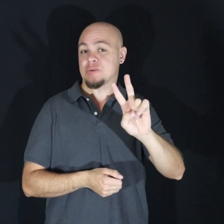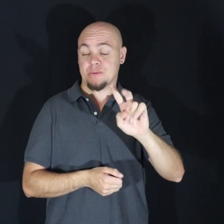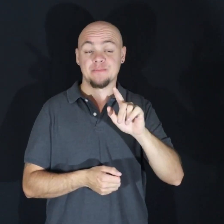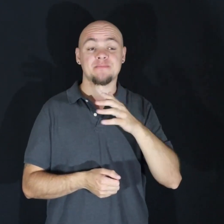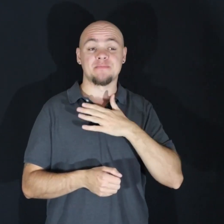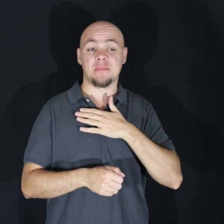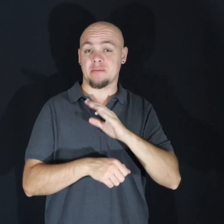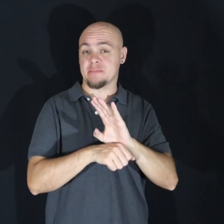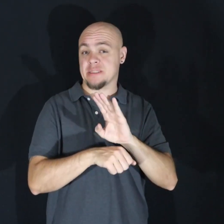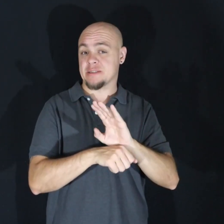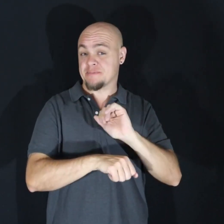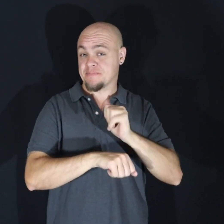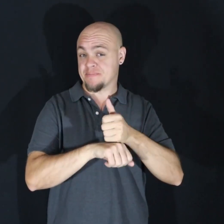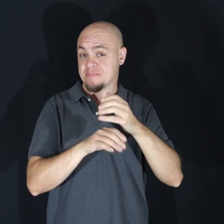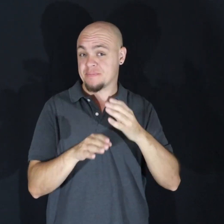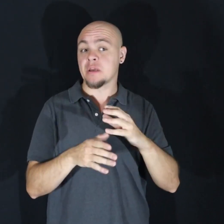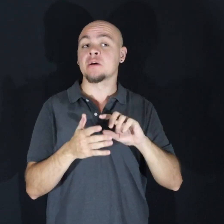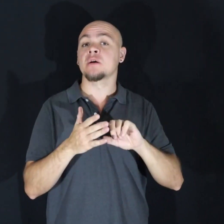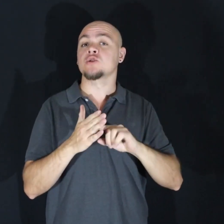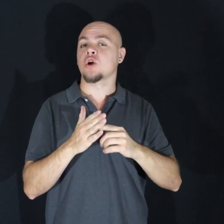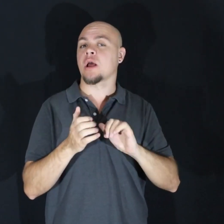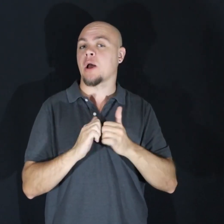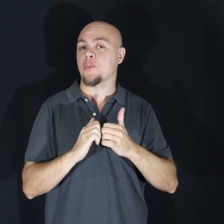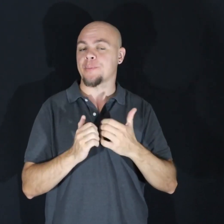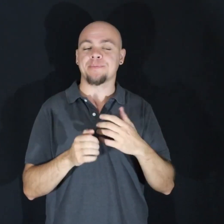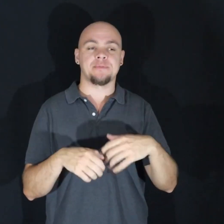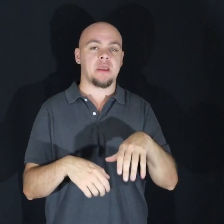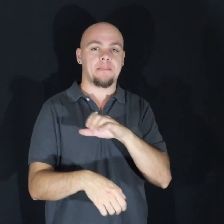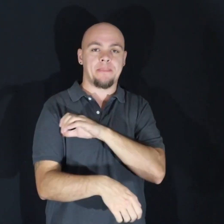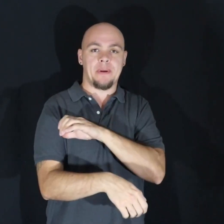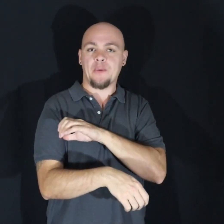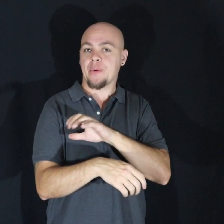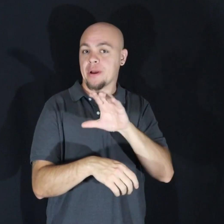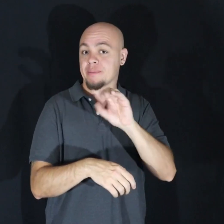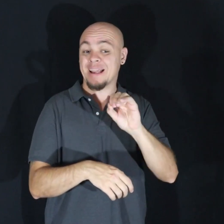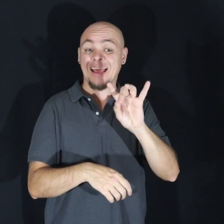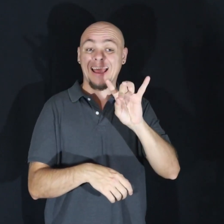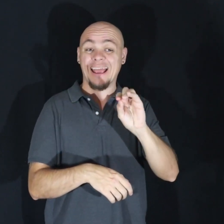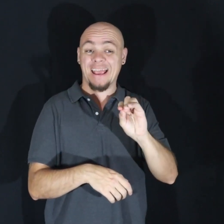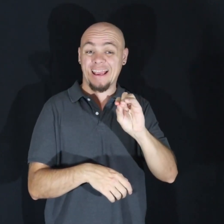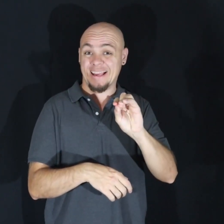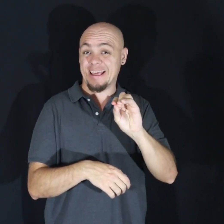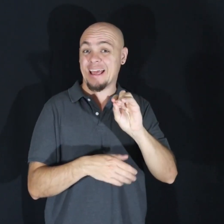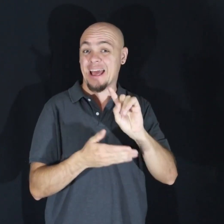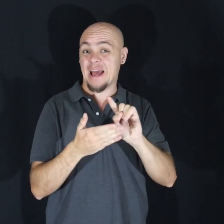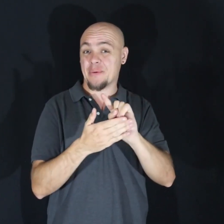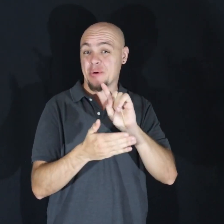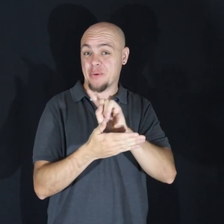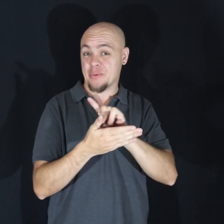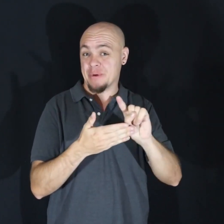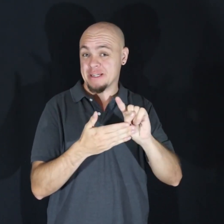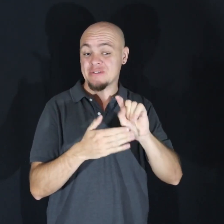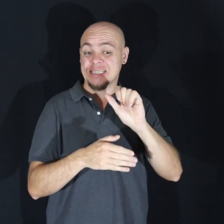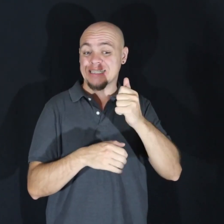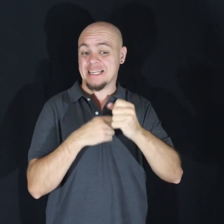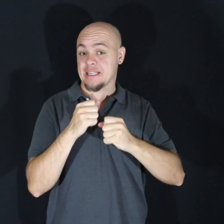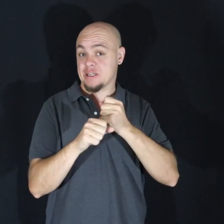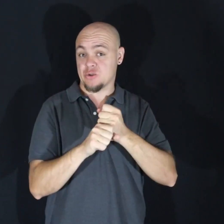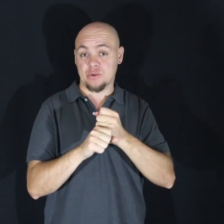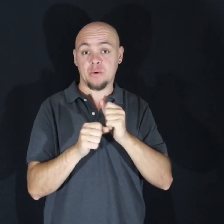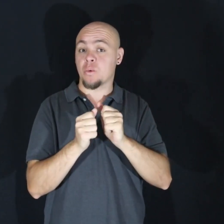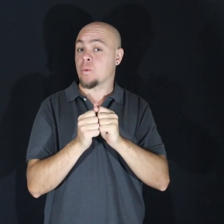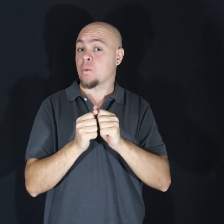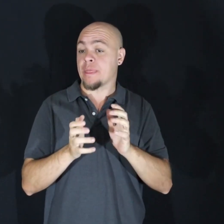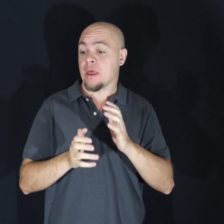journey by starting a power company, working 80-hour weeks for over 10 years, and without the support